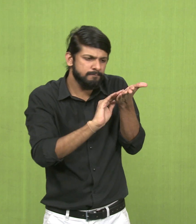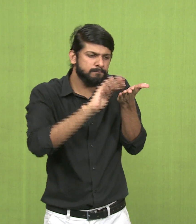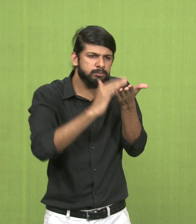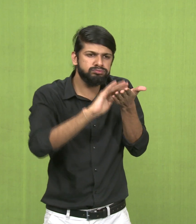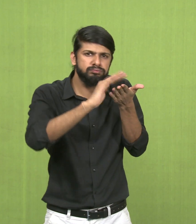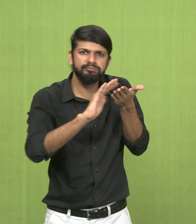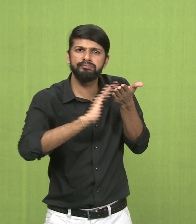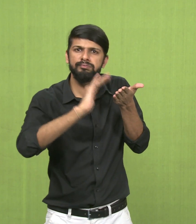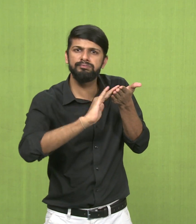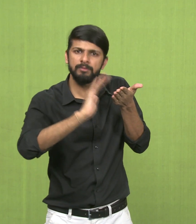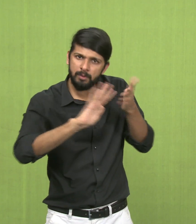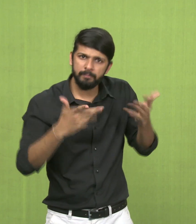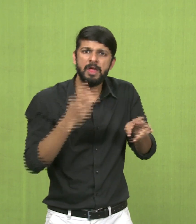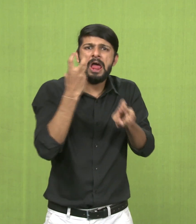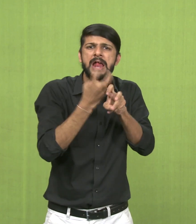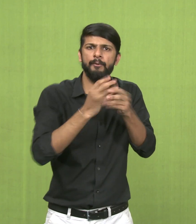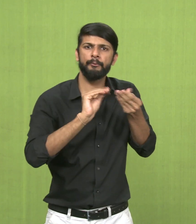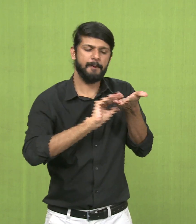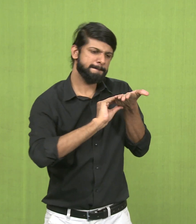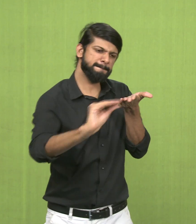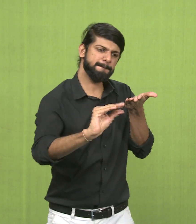or it can be hard.